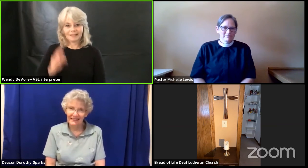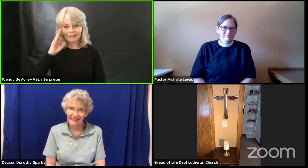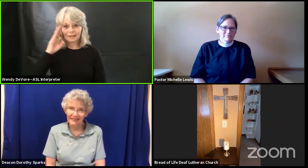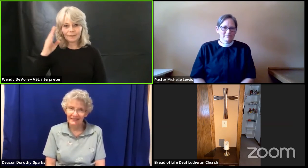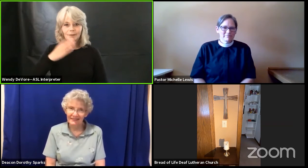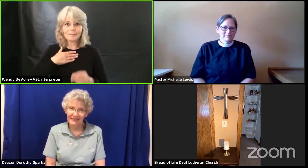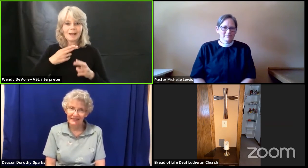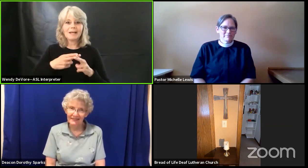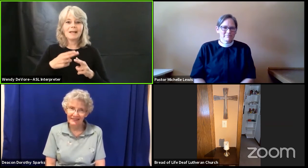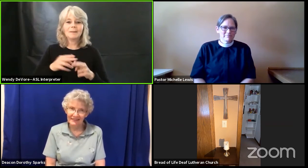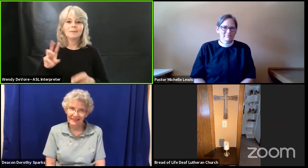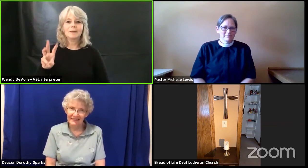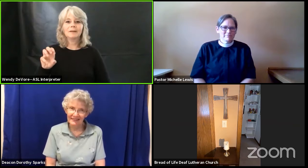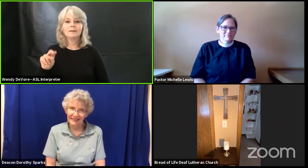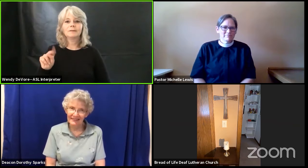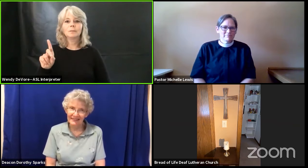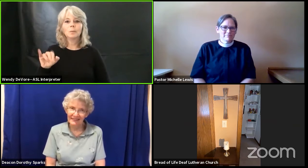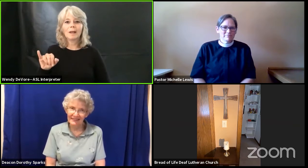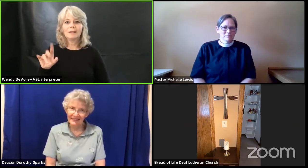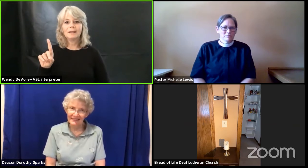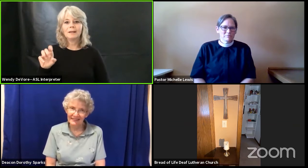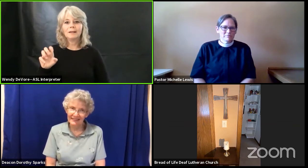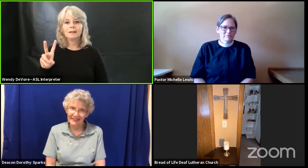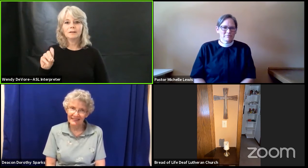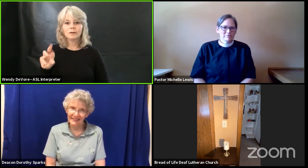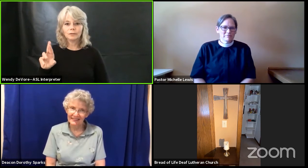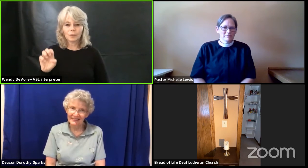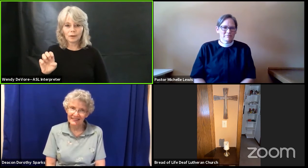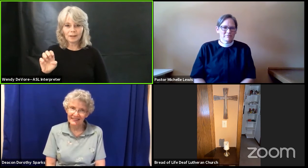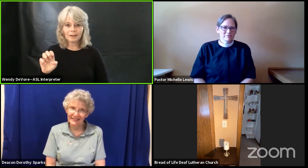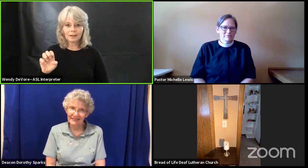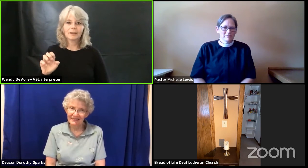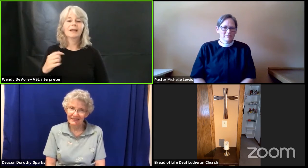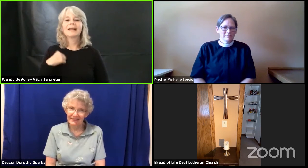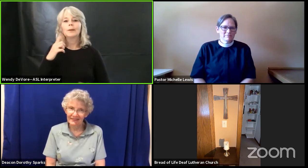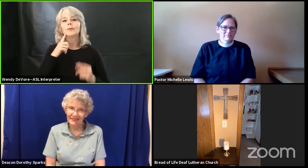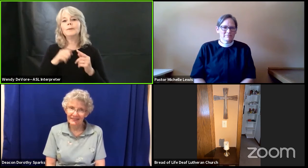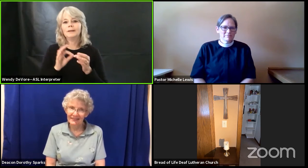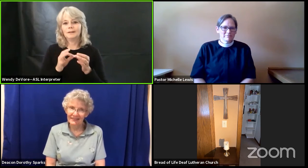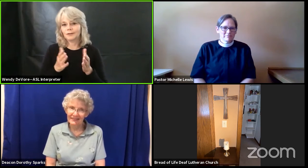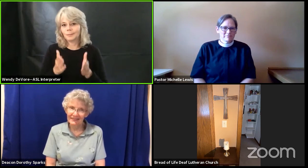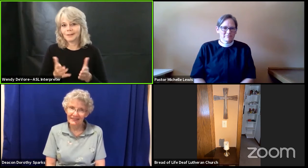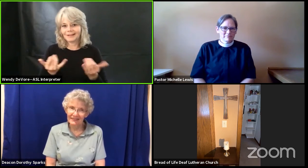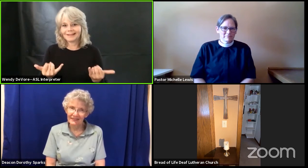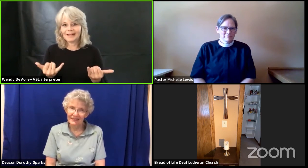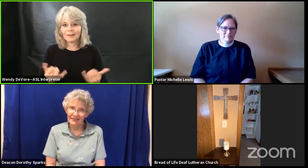Hello, and my name is Wendy DeVore, and I will be interpreting today.